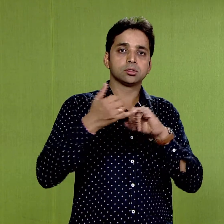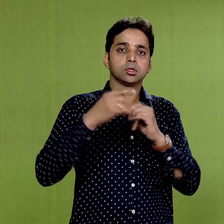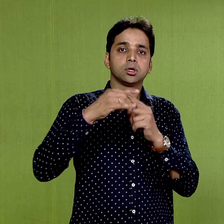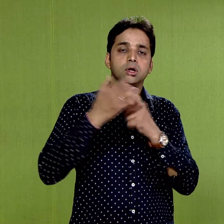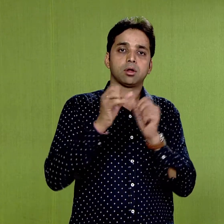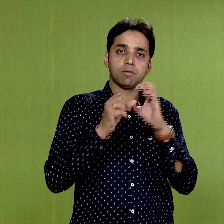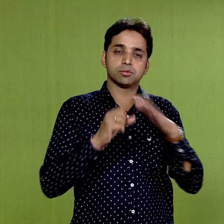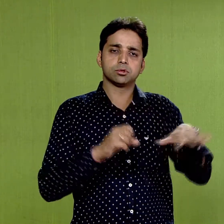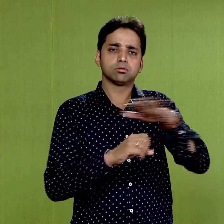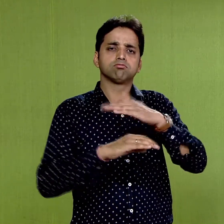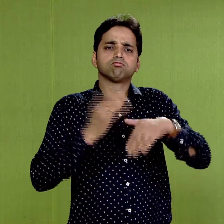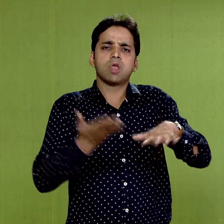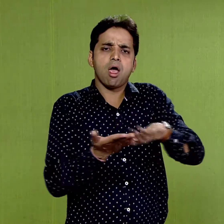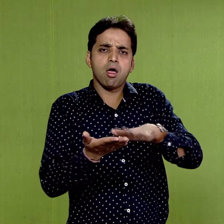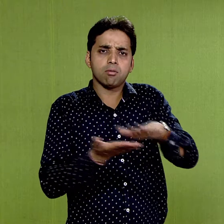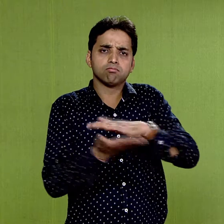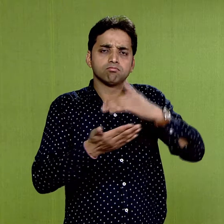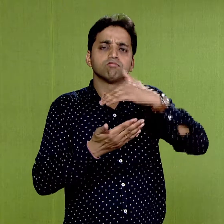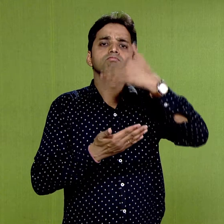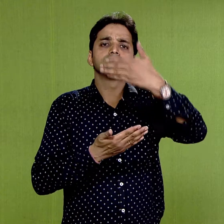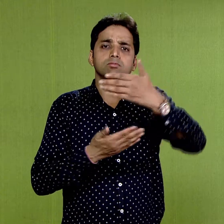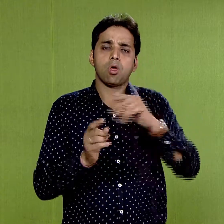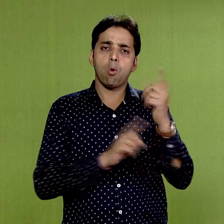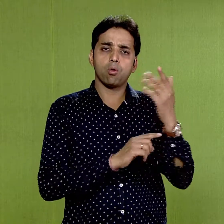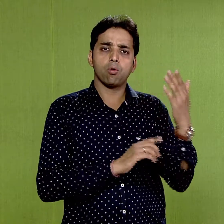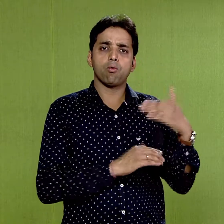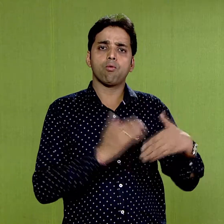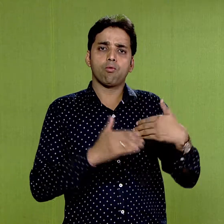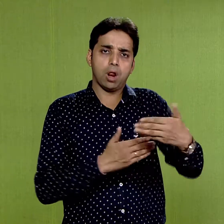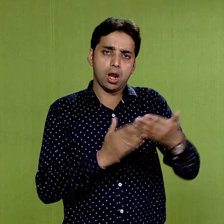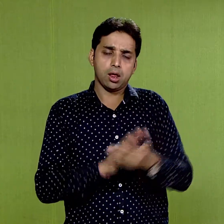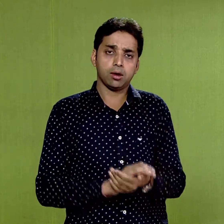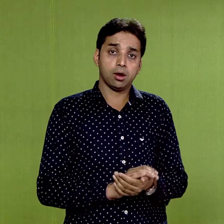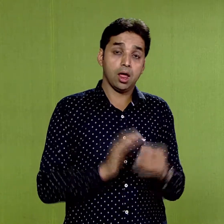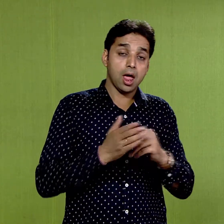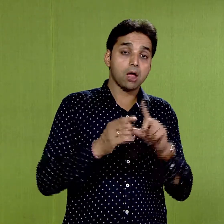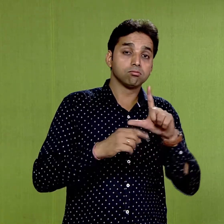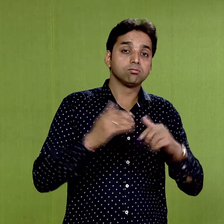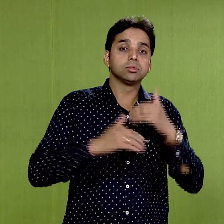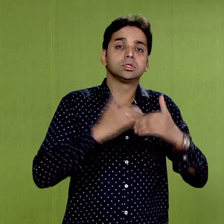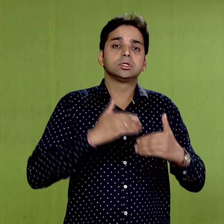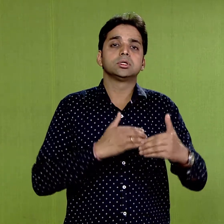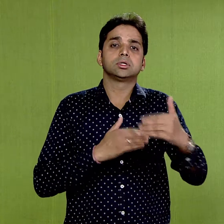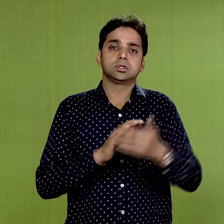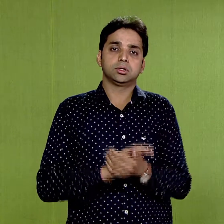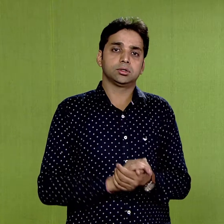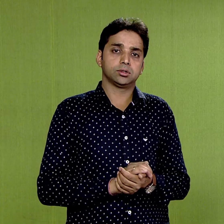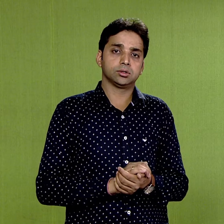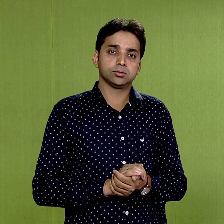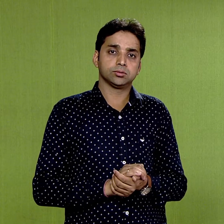and linear and